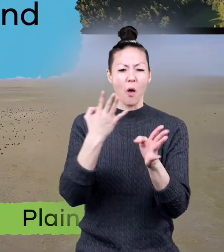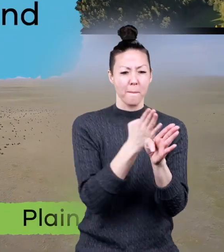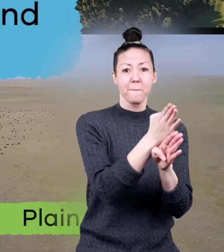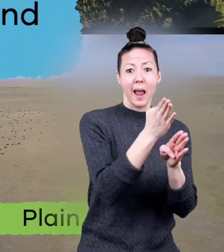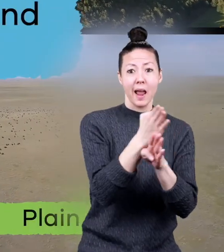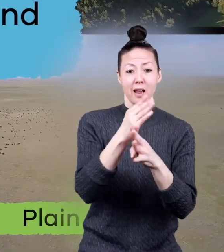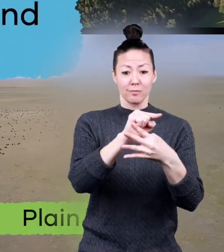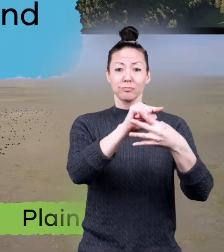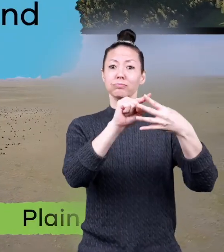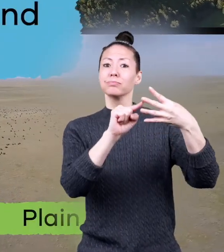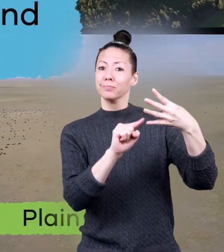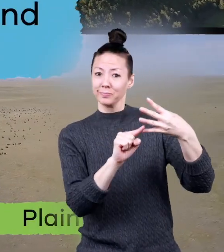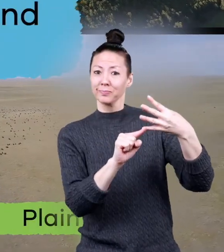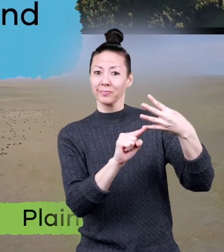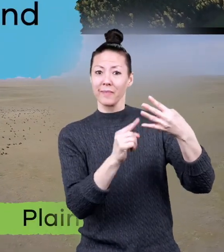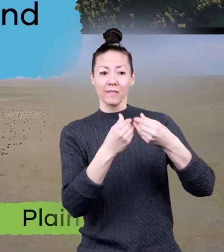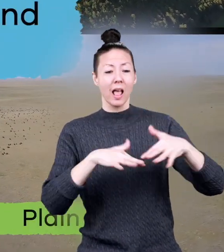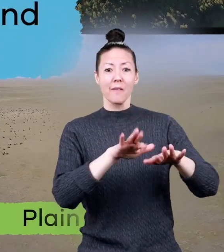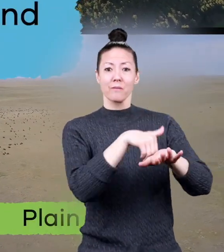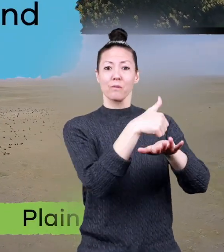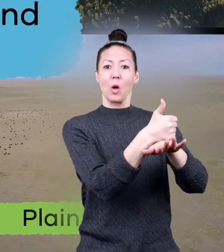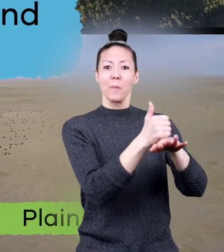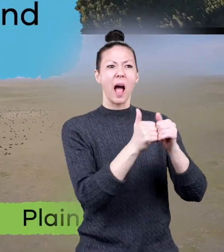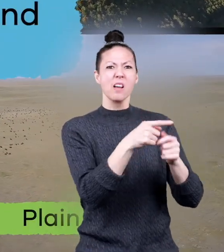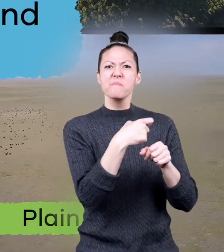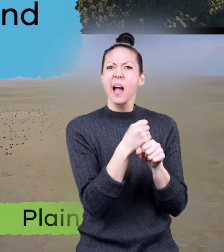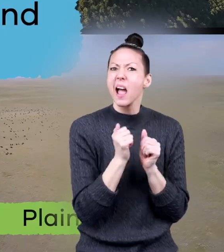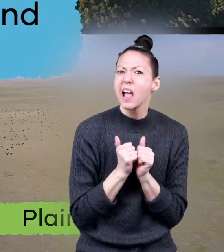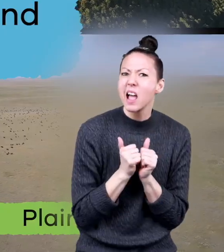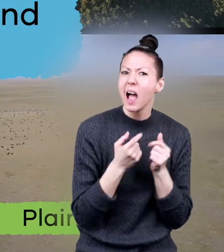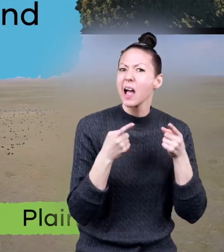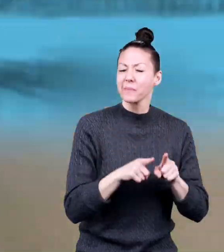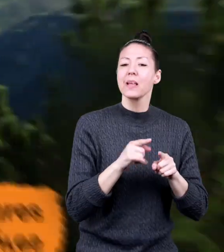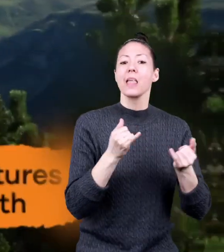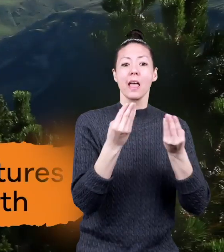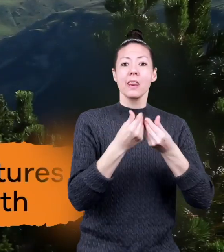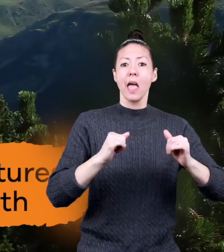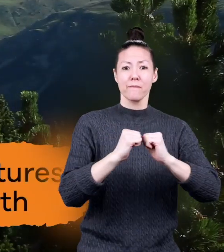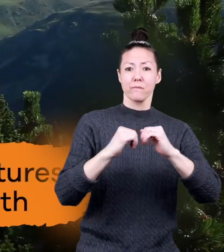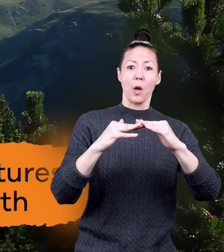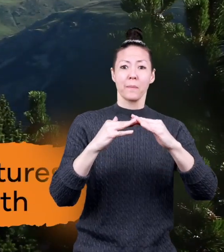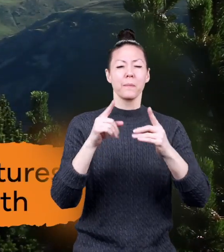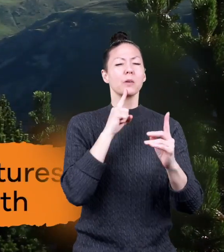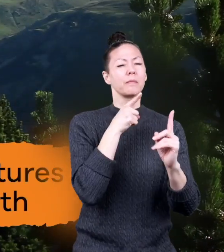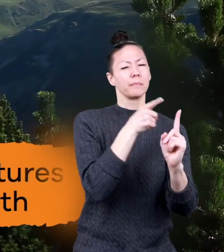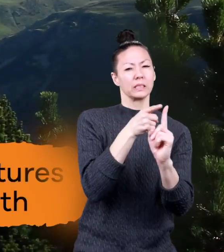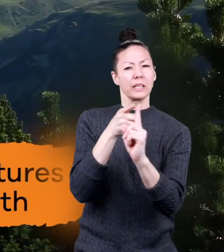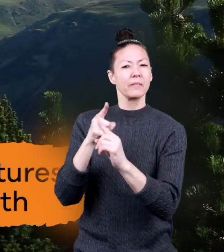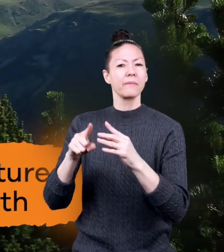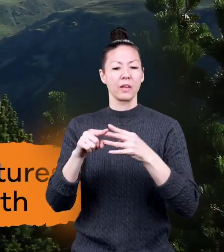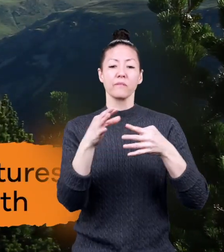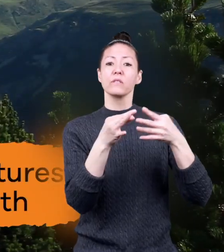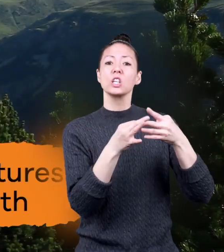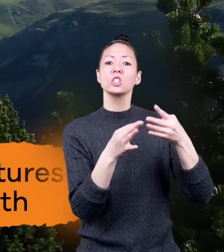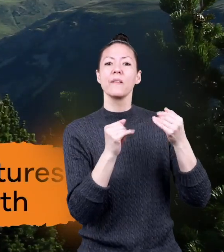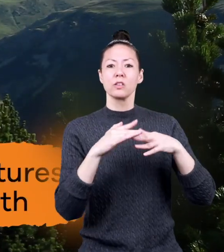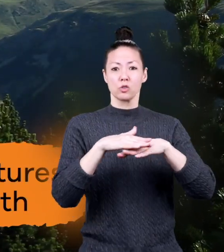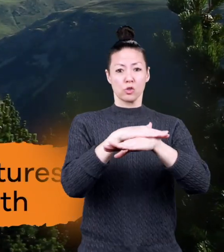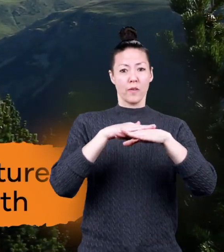the four main kinds of landforms and how they're made. Landforms are specific features on the surface of the